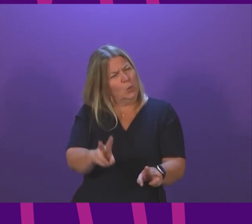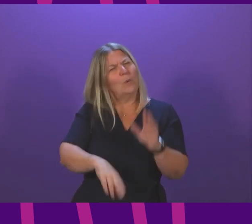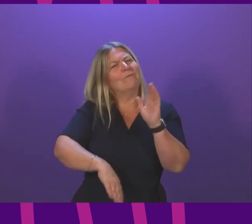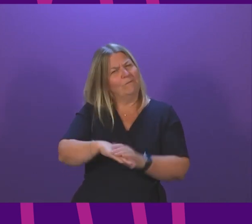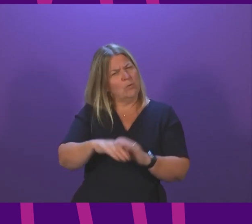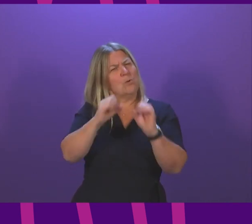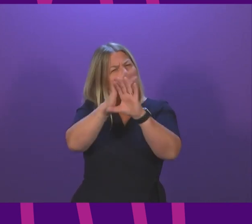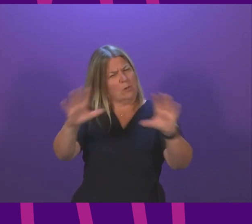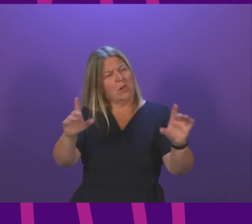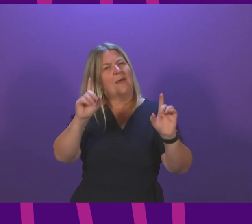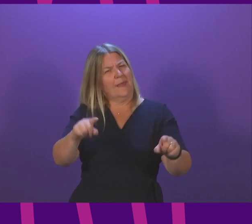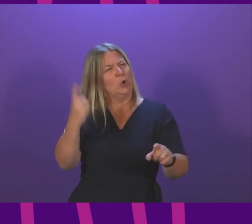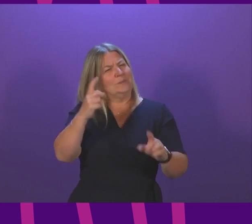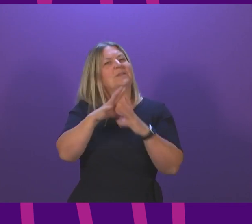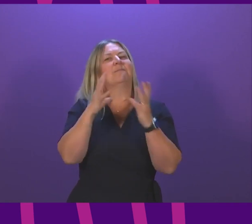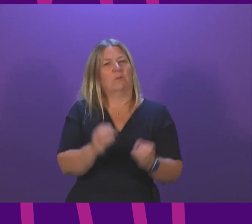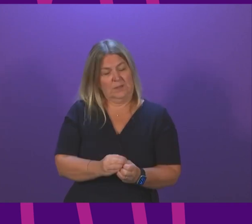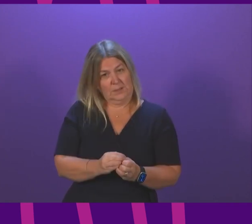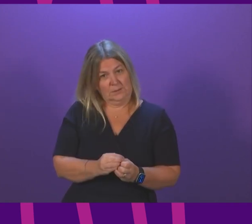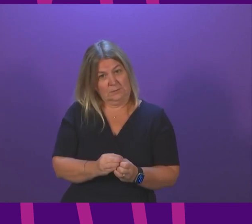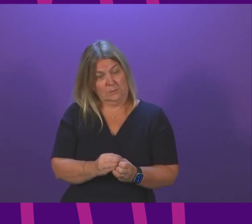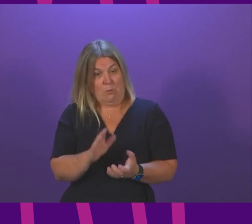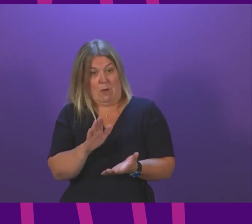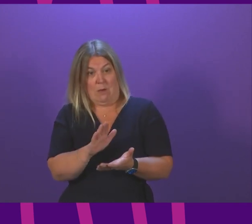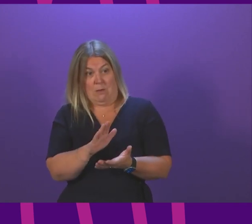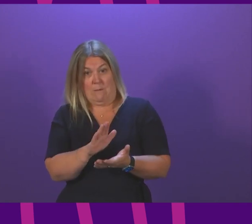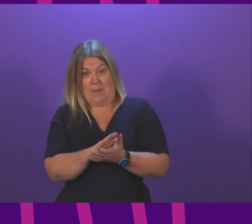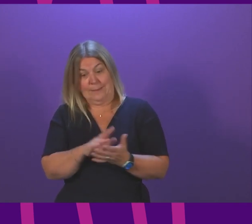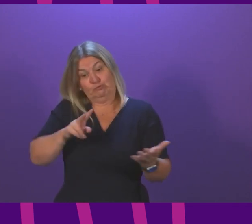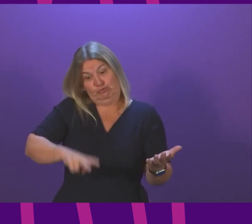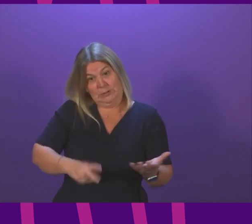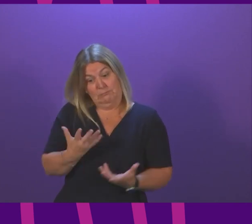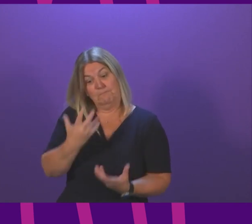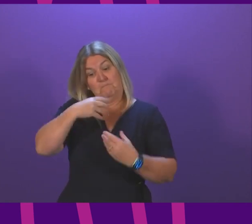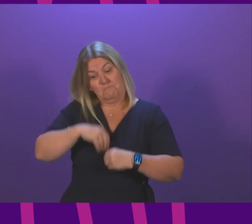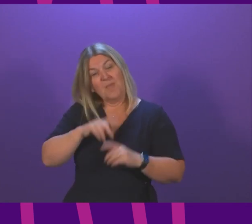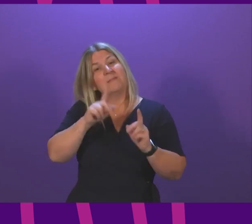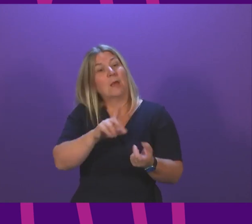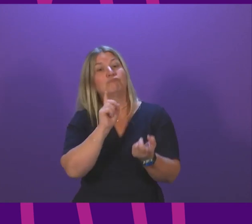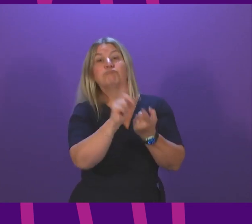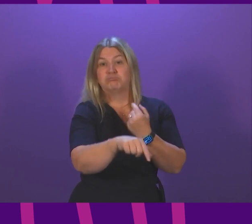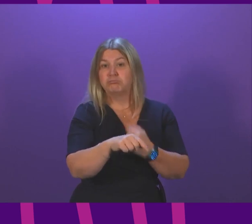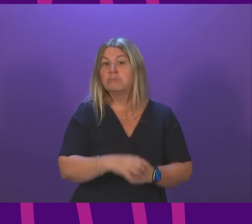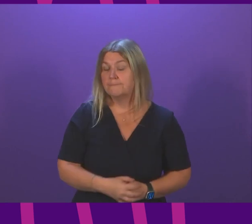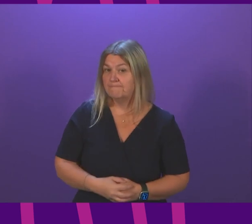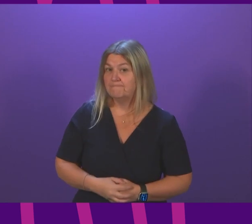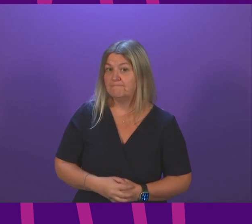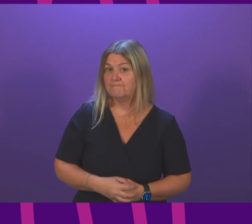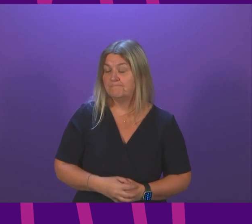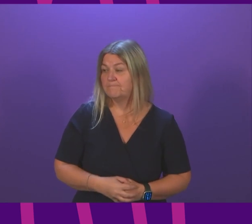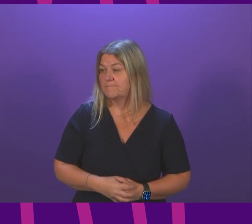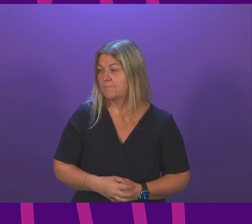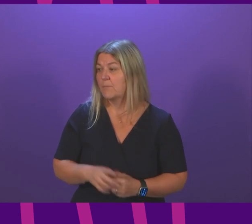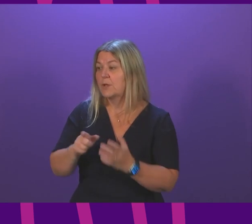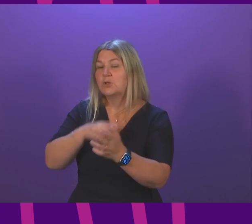carefully so I'll consider the comments and be happy to say more when I've had the opportunity to do so Jim Fairley thank you